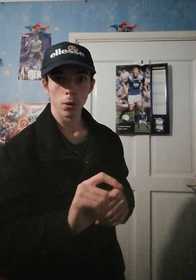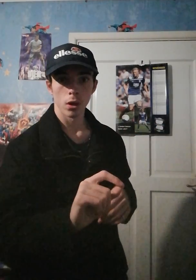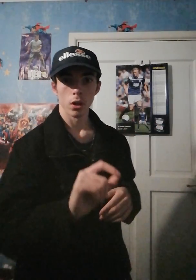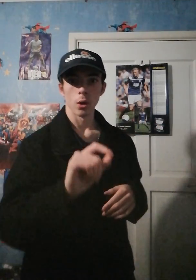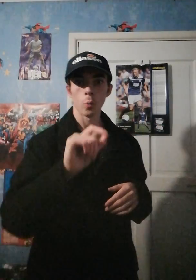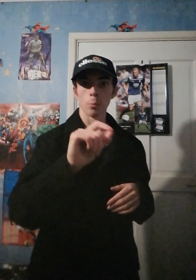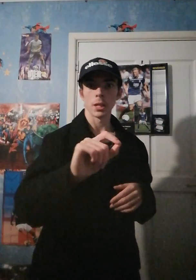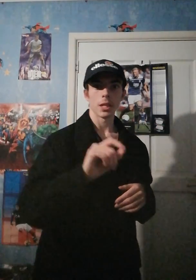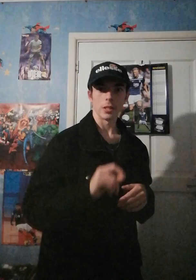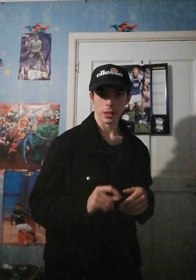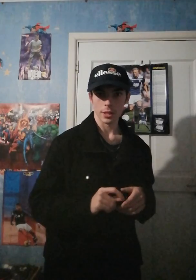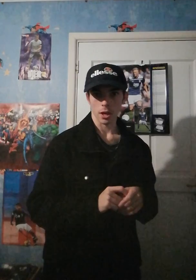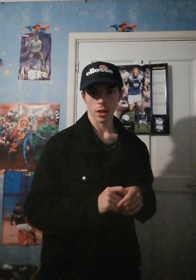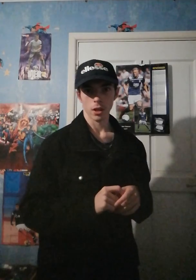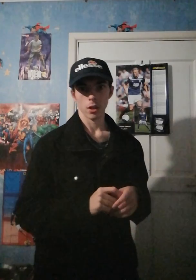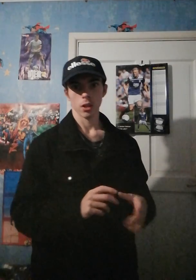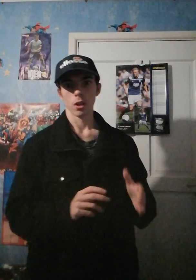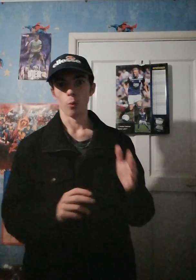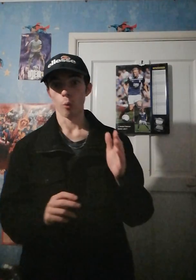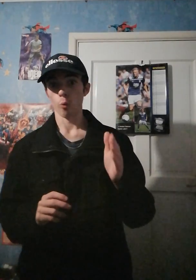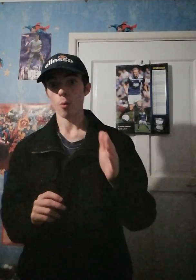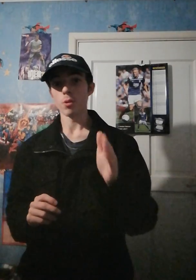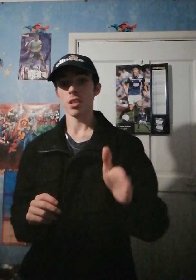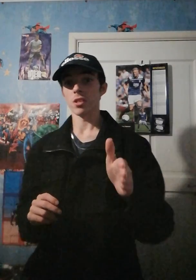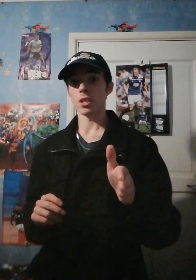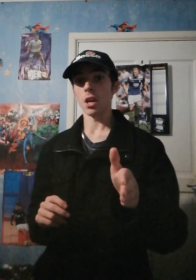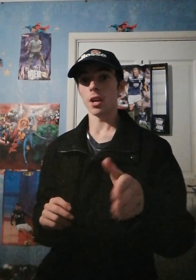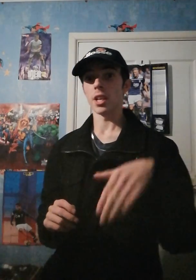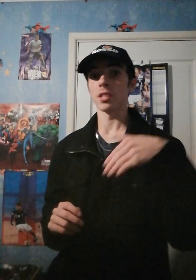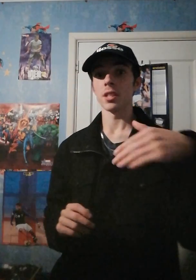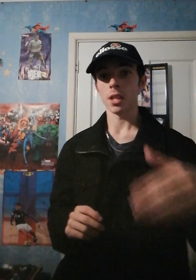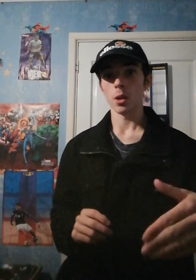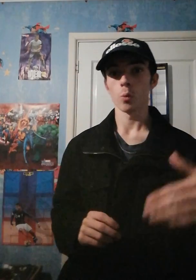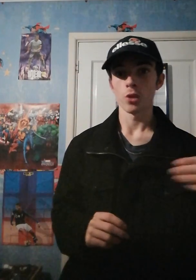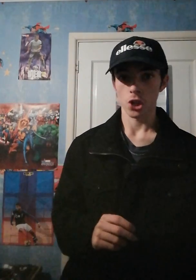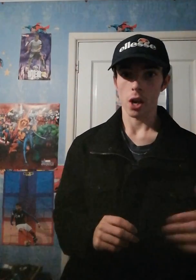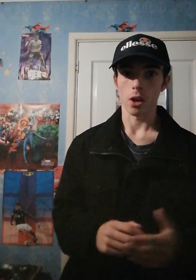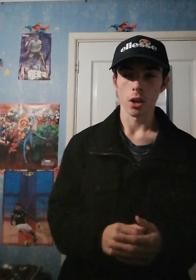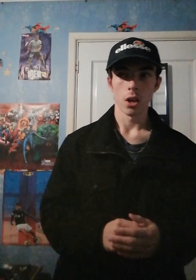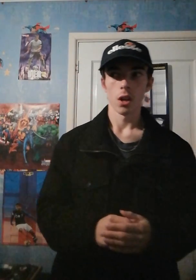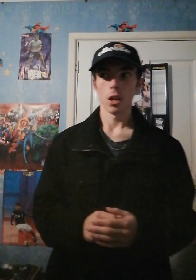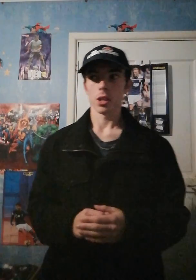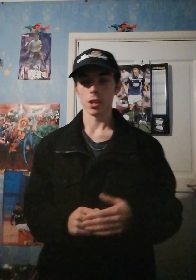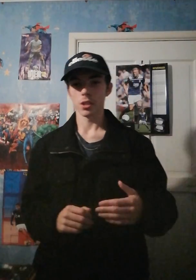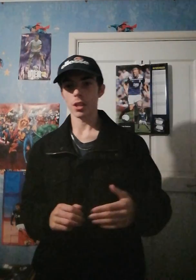will be easily done. What won't be easily done is the deal with Jalen. You see,